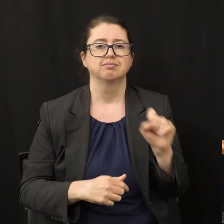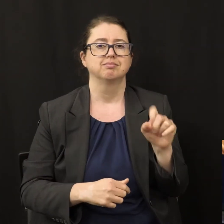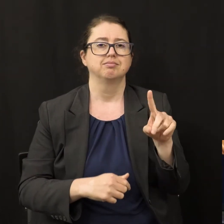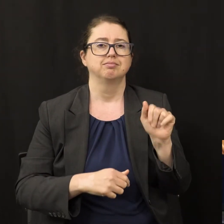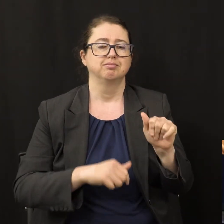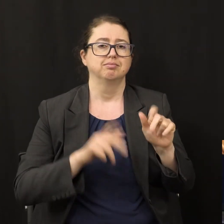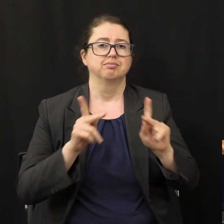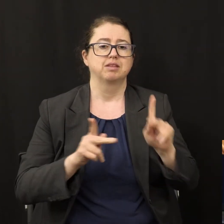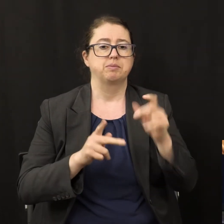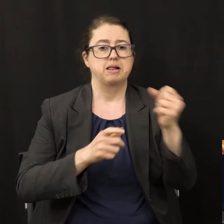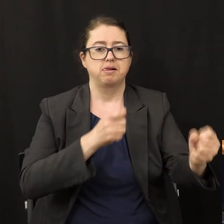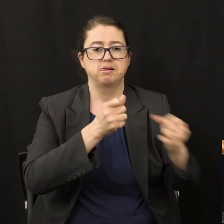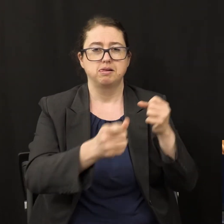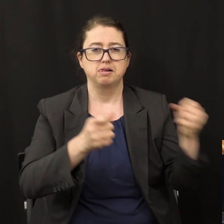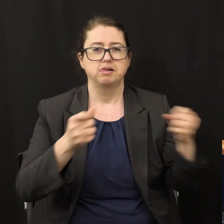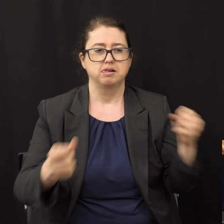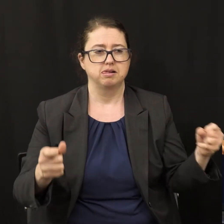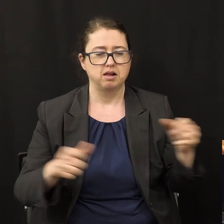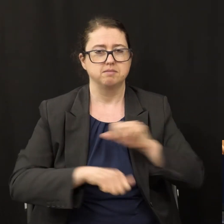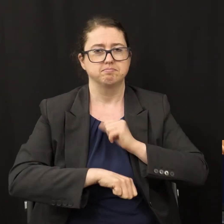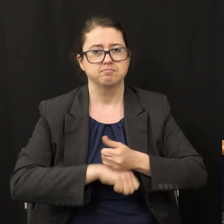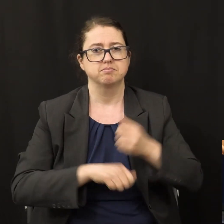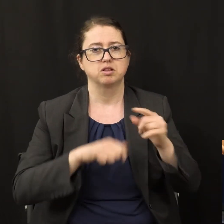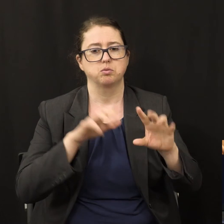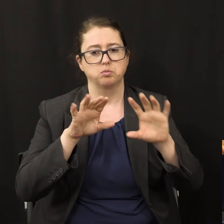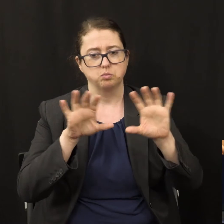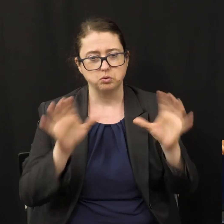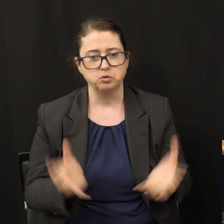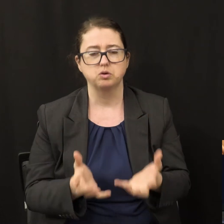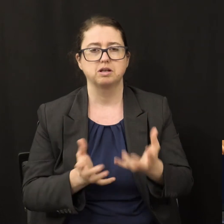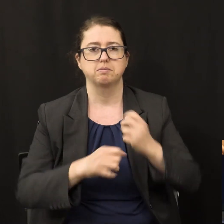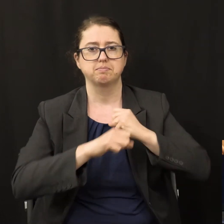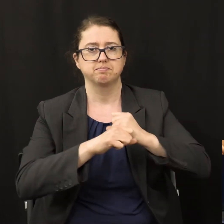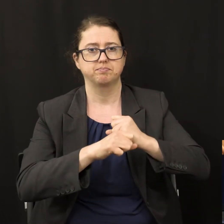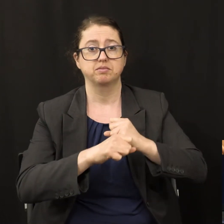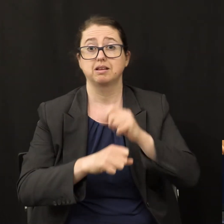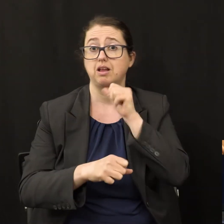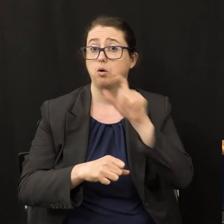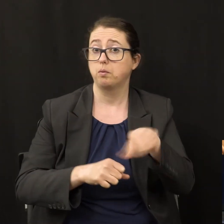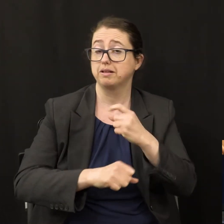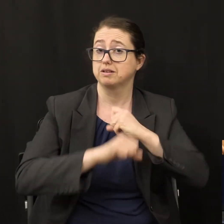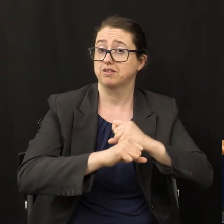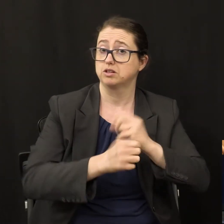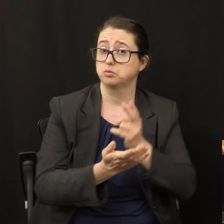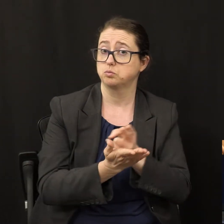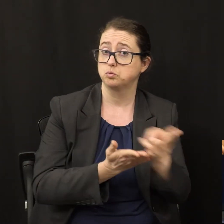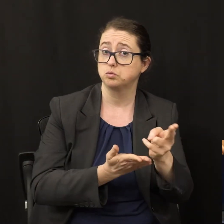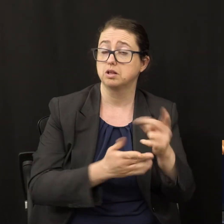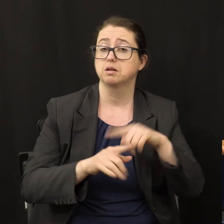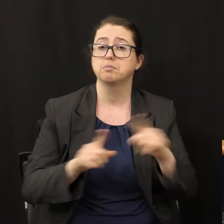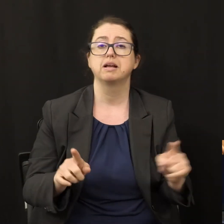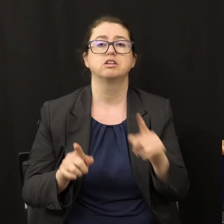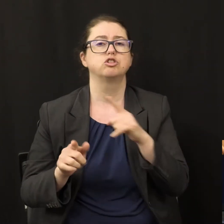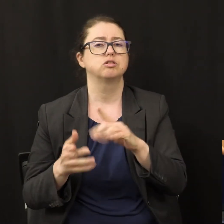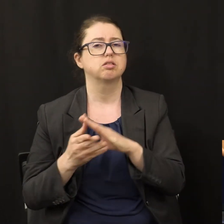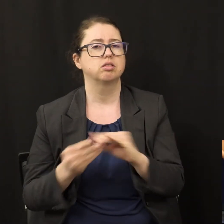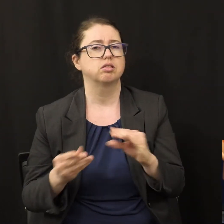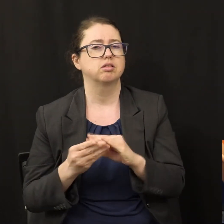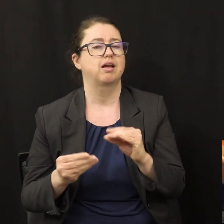set in the world as watchmen. But we're not only to play defense and defend the truth, she also continues, and light bearers.